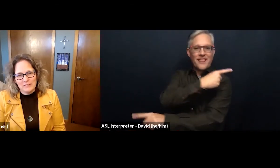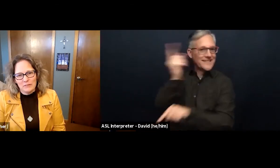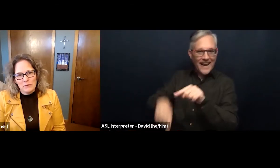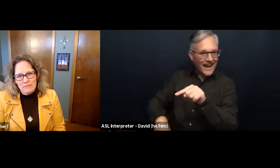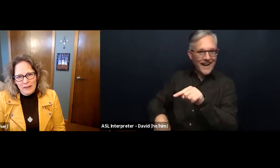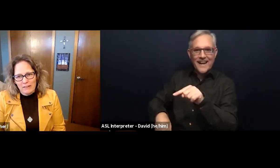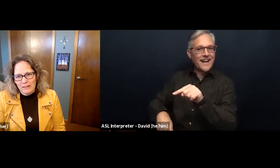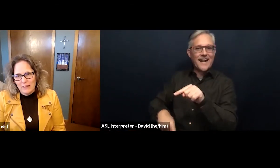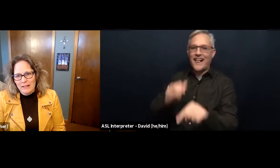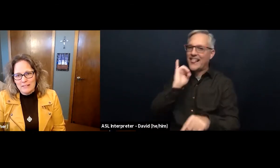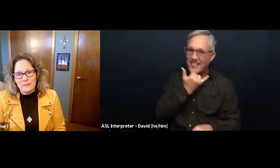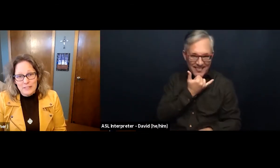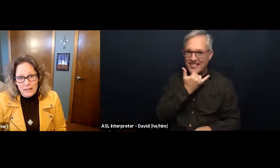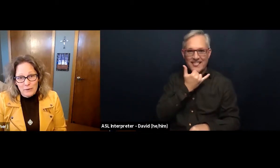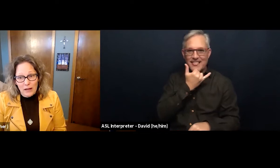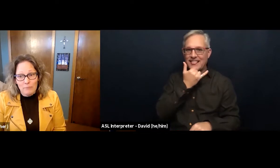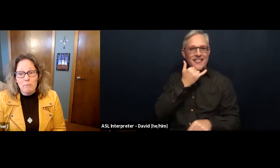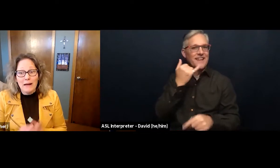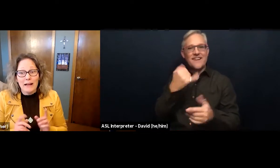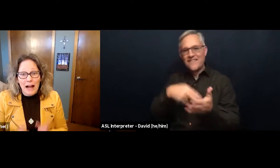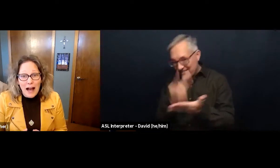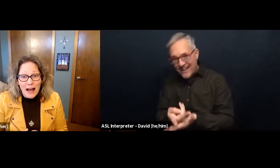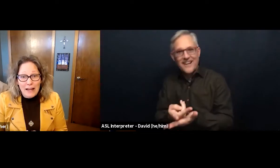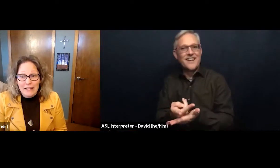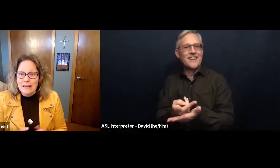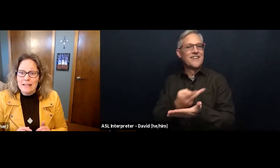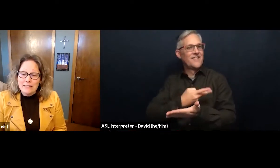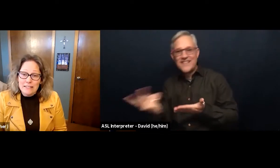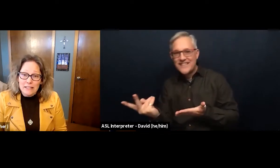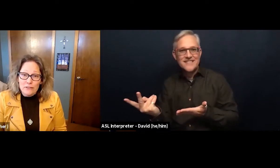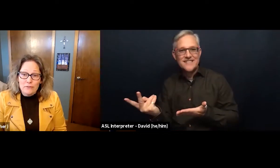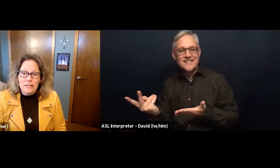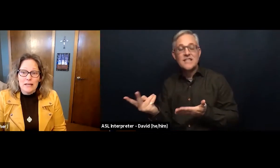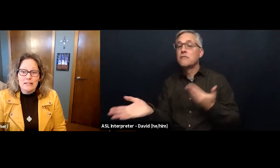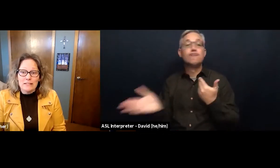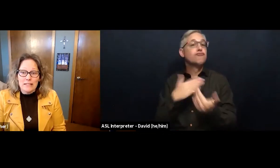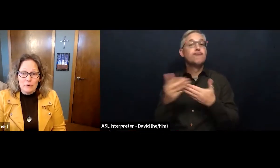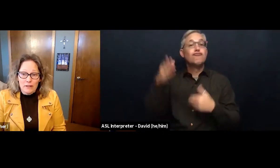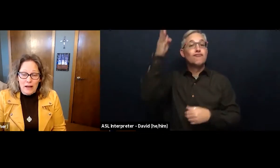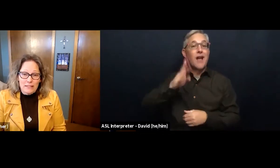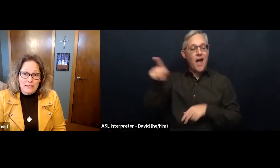We fail to stay with God. But God continues to stay with us.